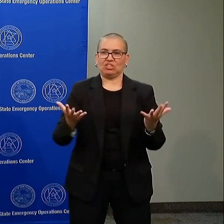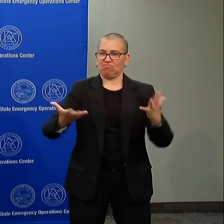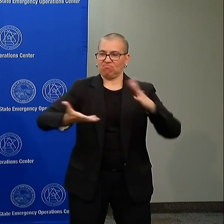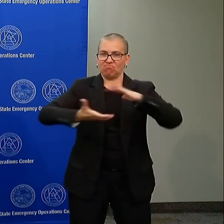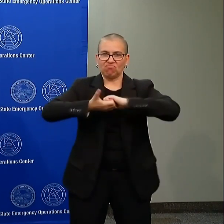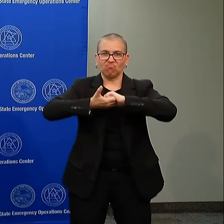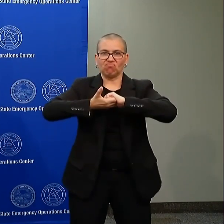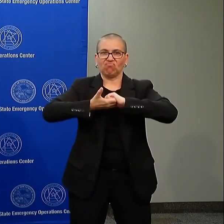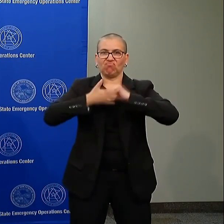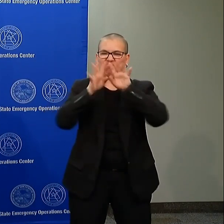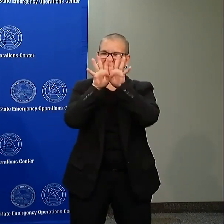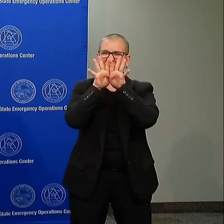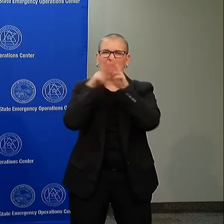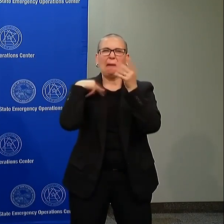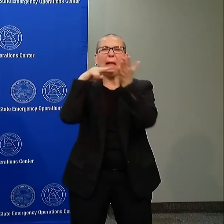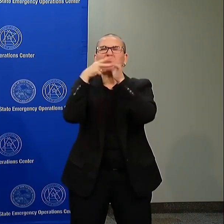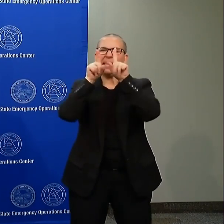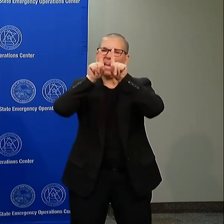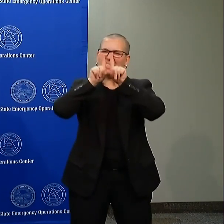rescuing